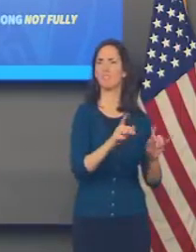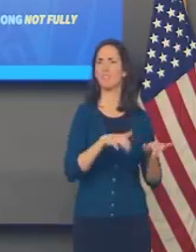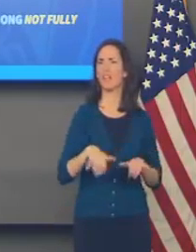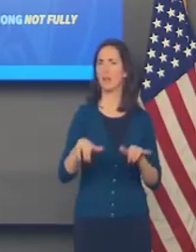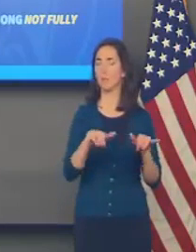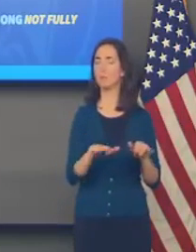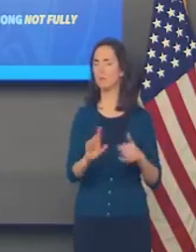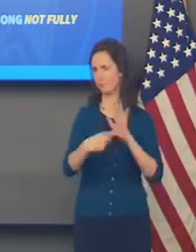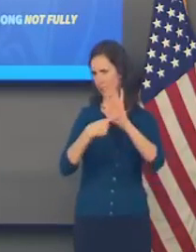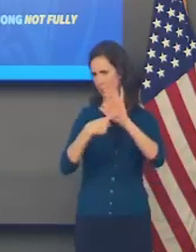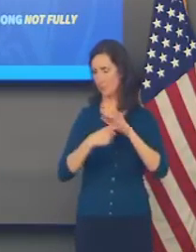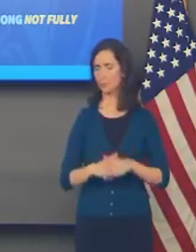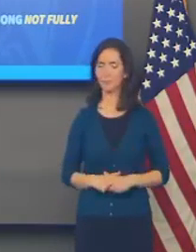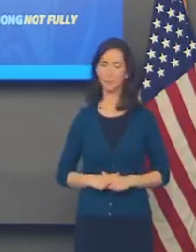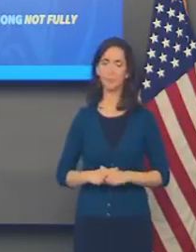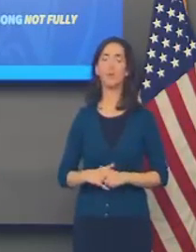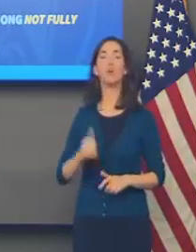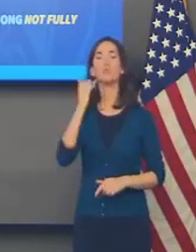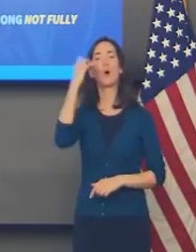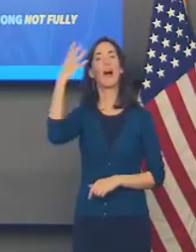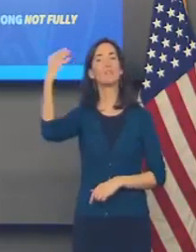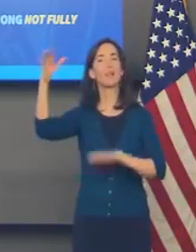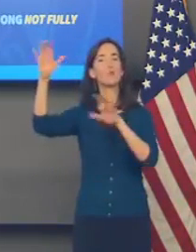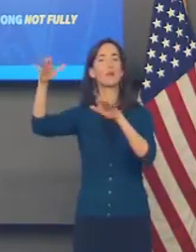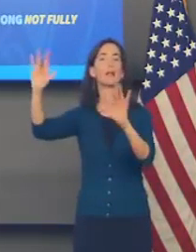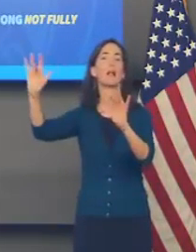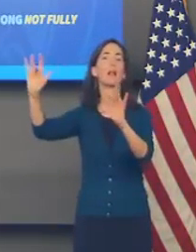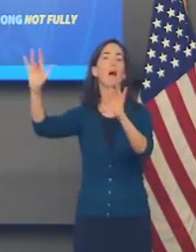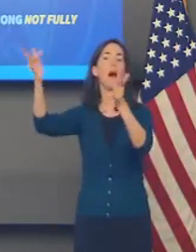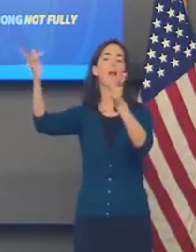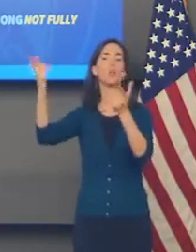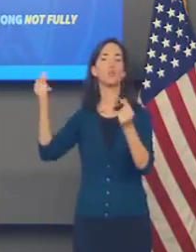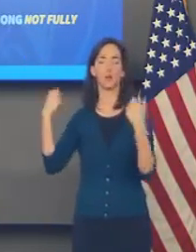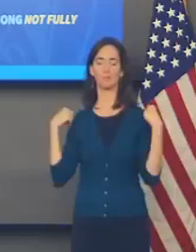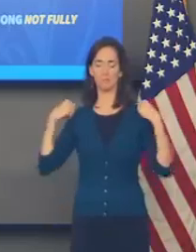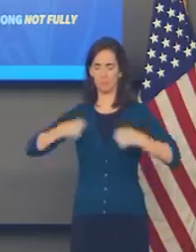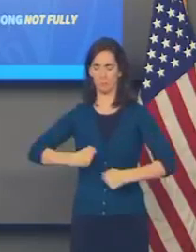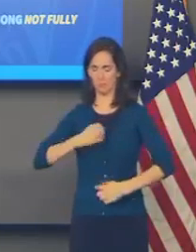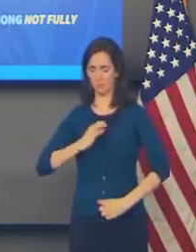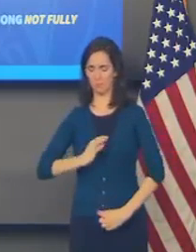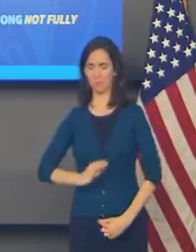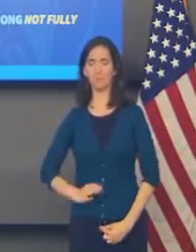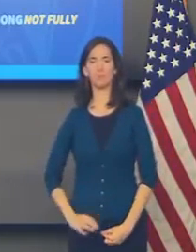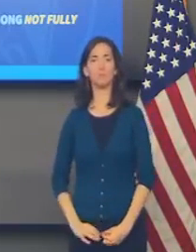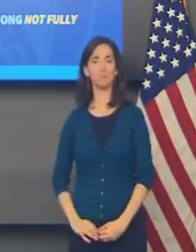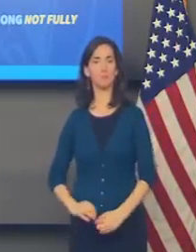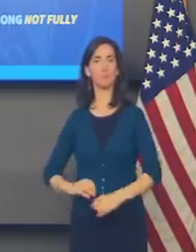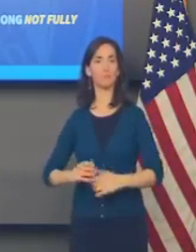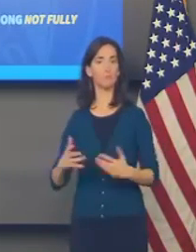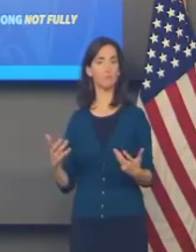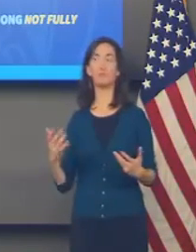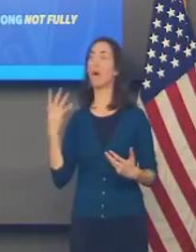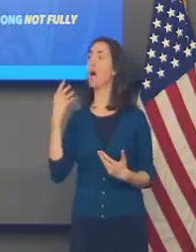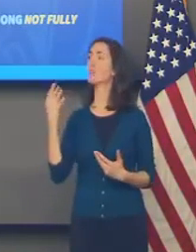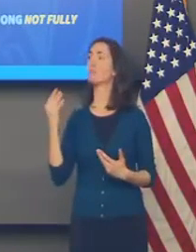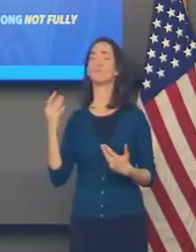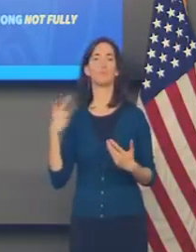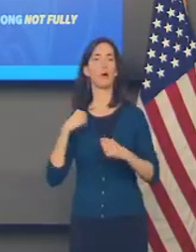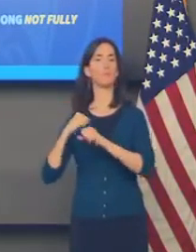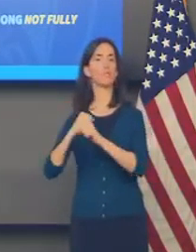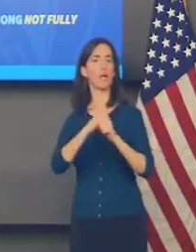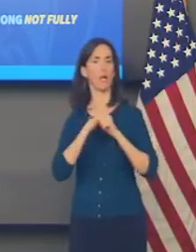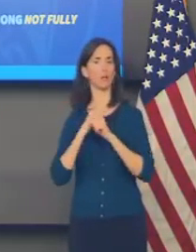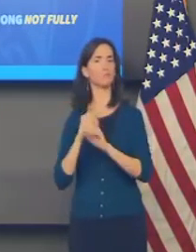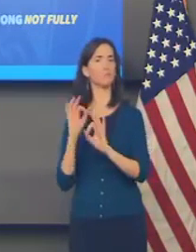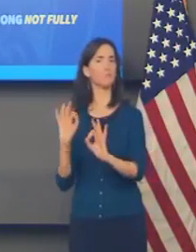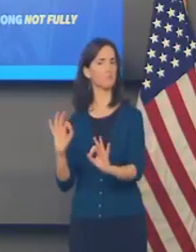example. If it's raining outside, if it's mild rain, you put on a raincoat, you go outside, you're going to be well protected